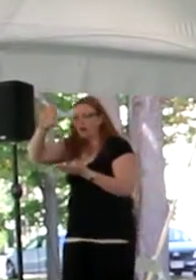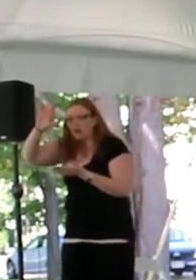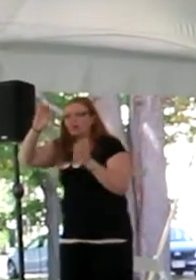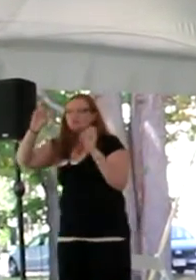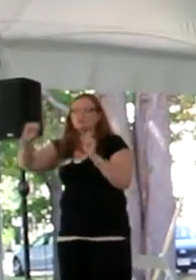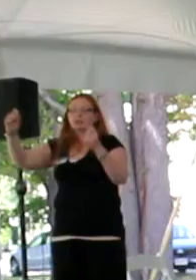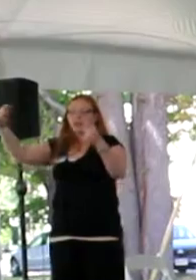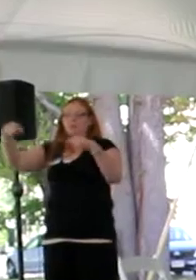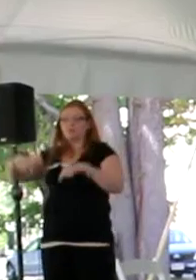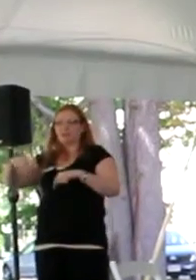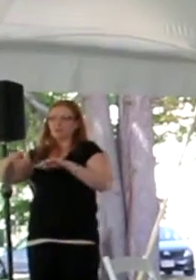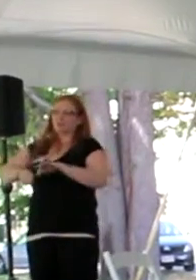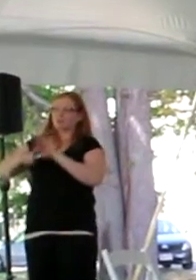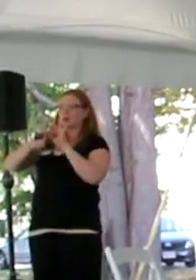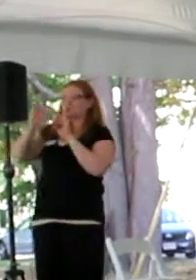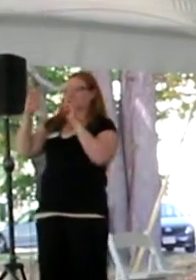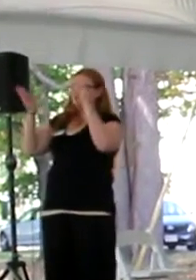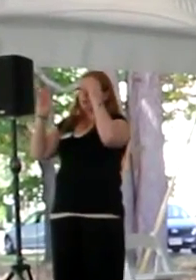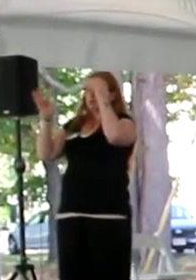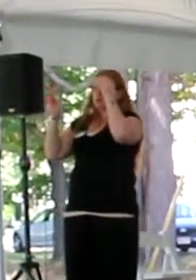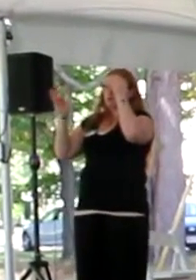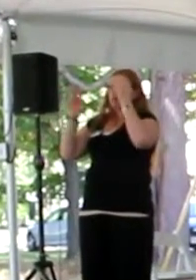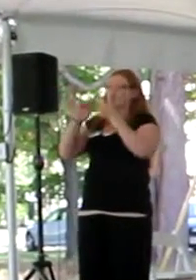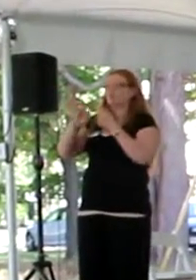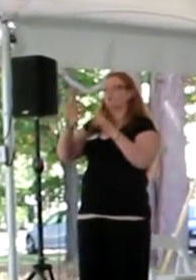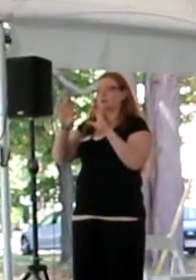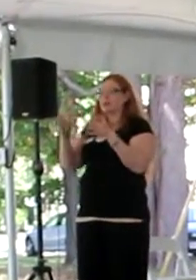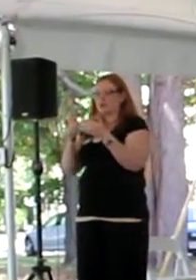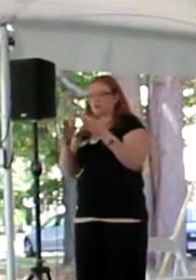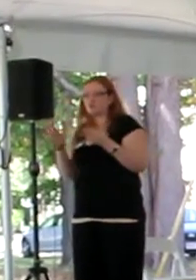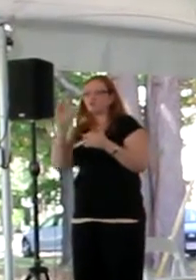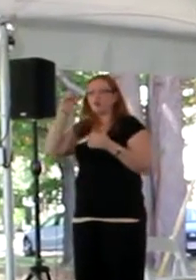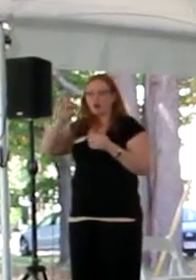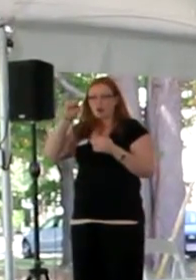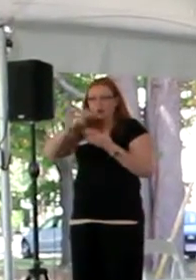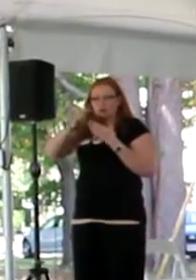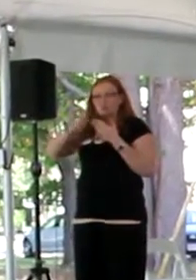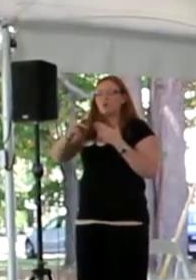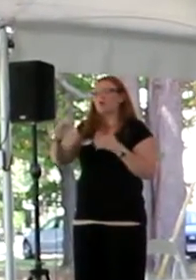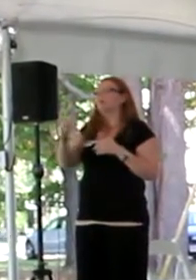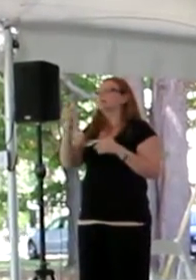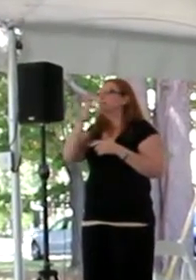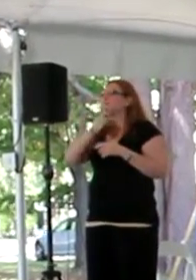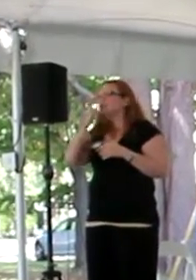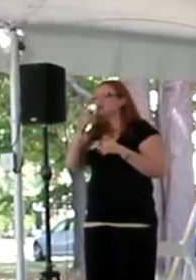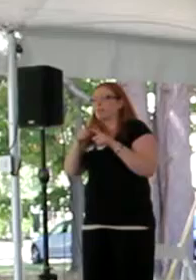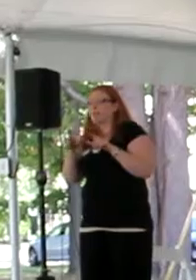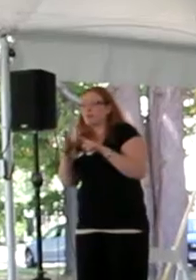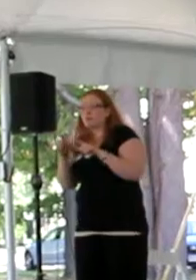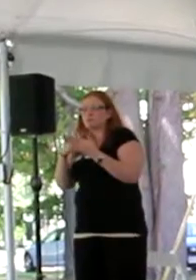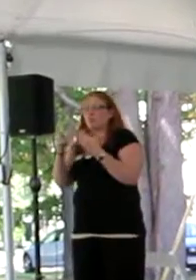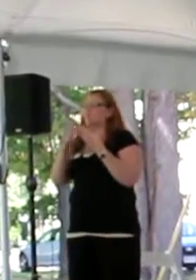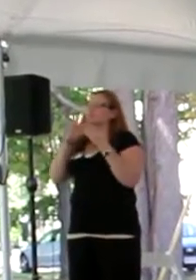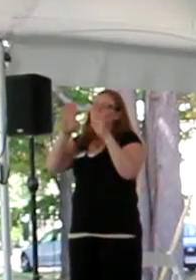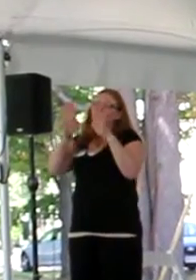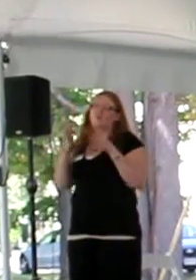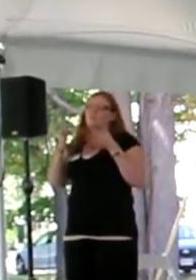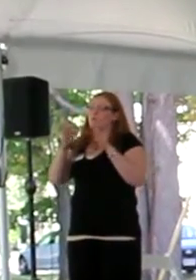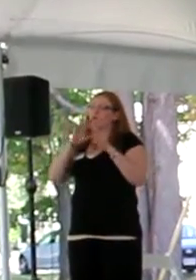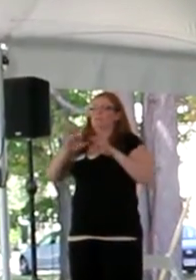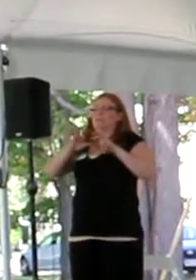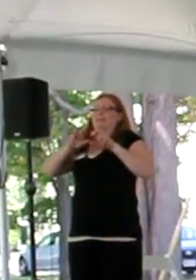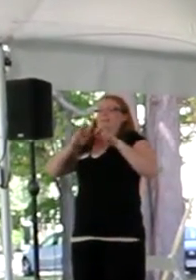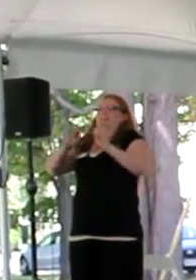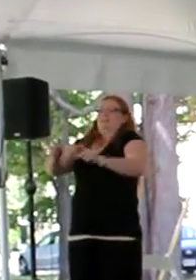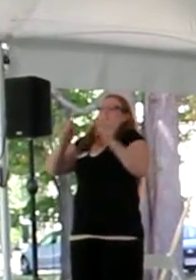special speakers to their classrooms, their audiology programs, their speech and language programs. So it's a wonderful way to give back to the